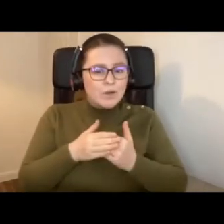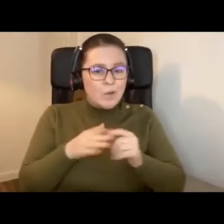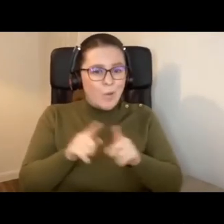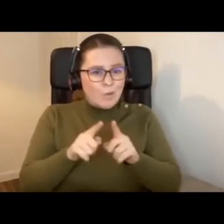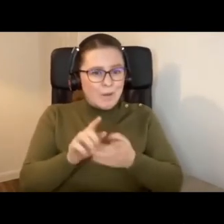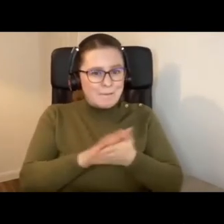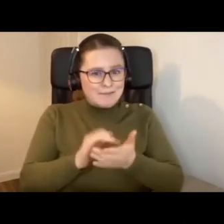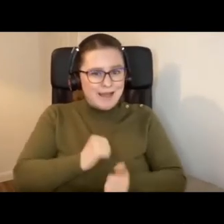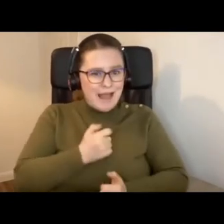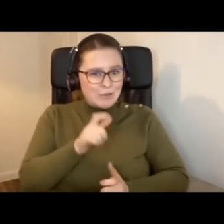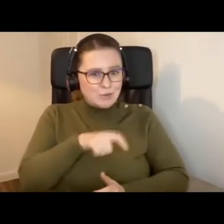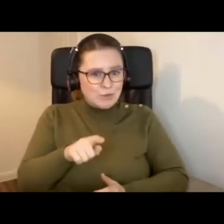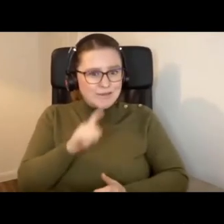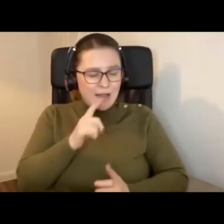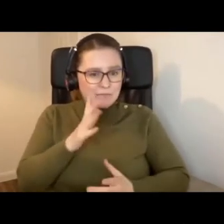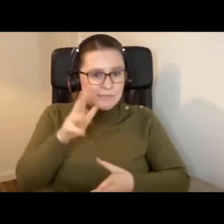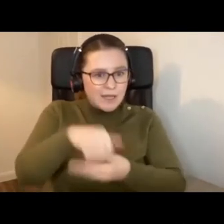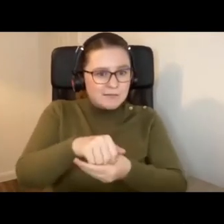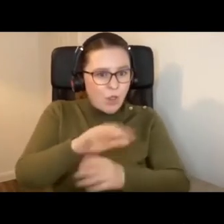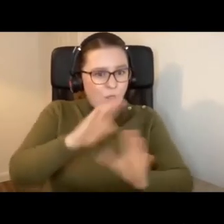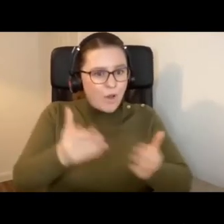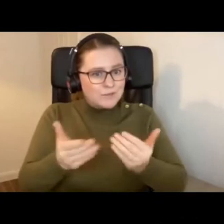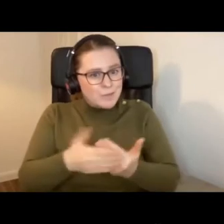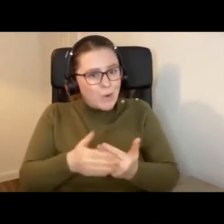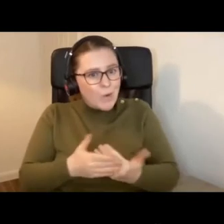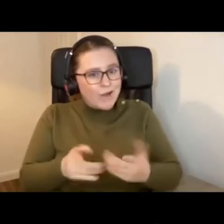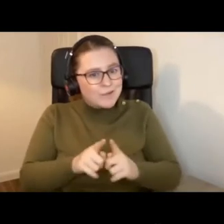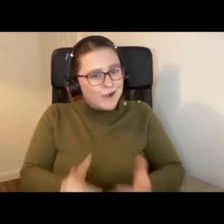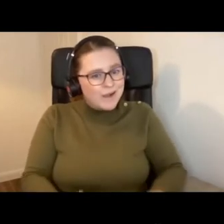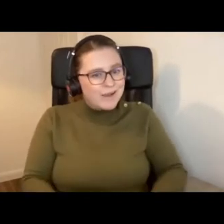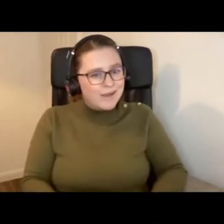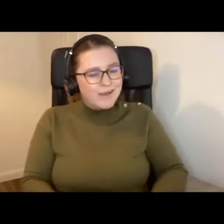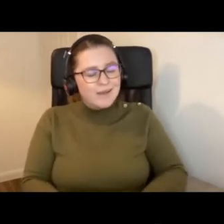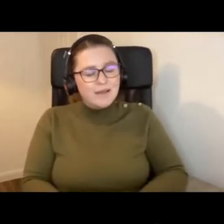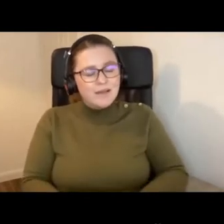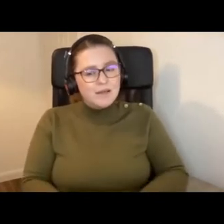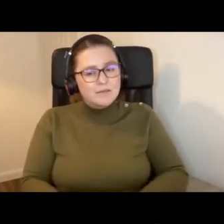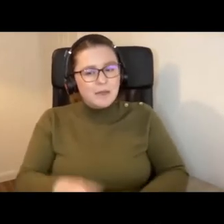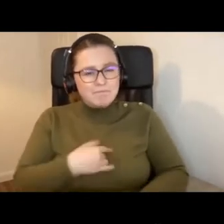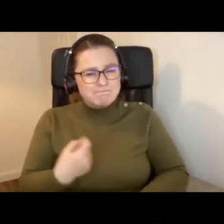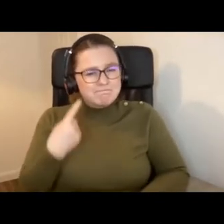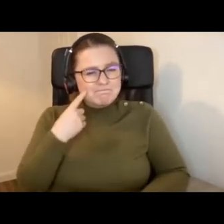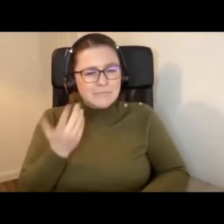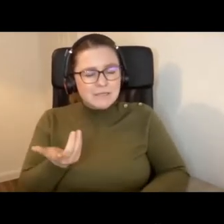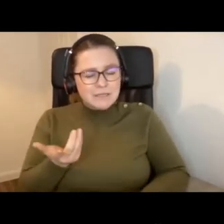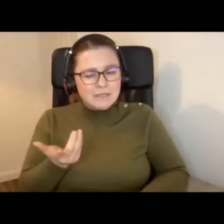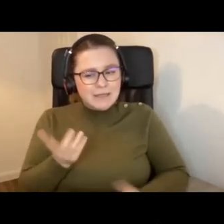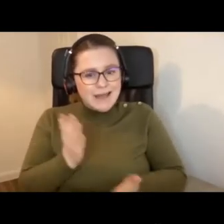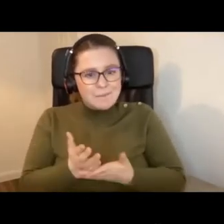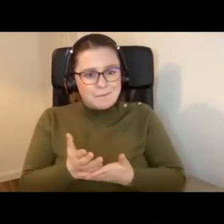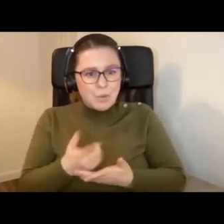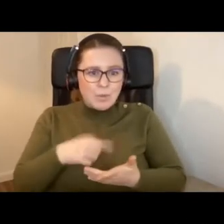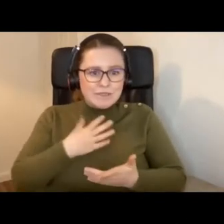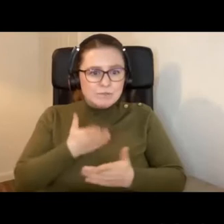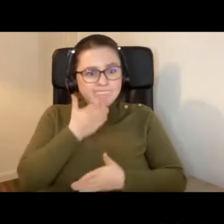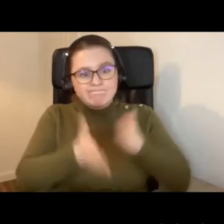students to the world. As it were, because I think that actually we need to get out into